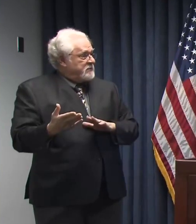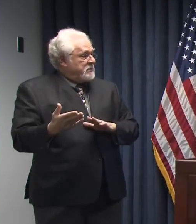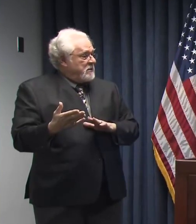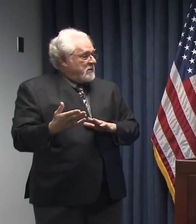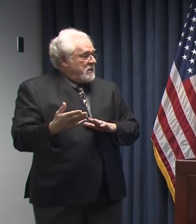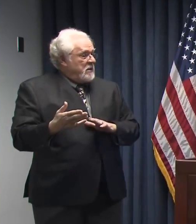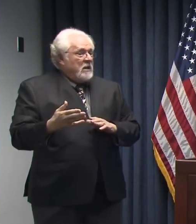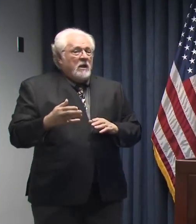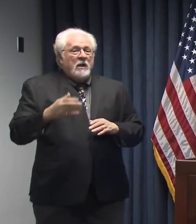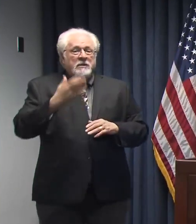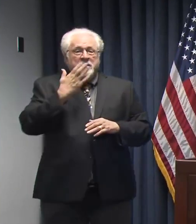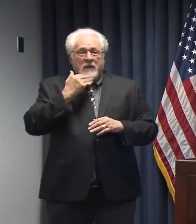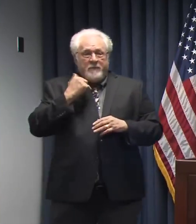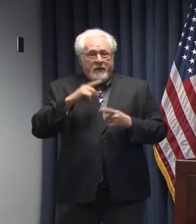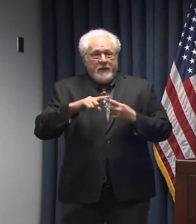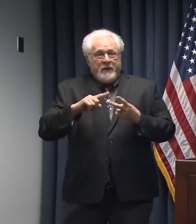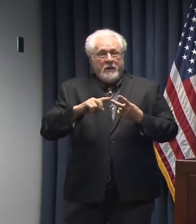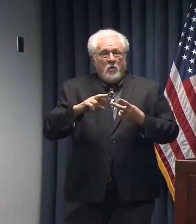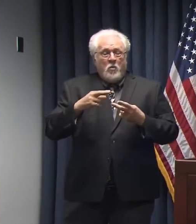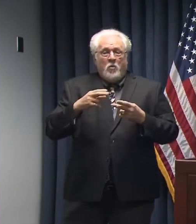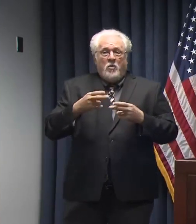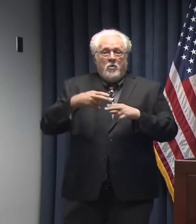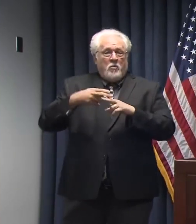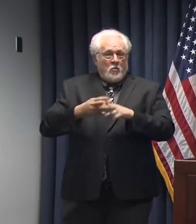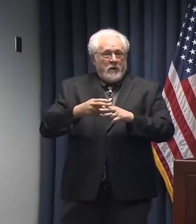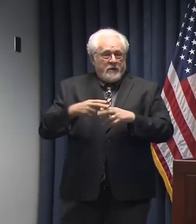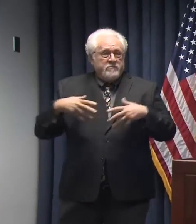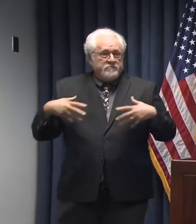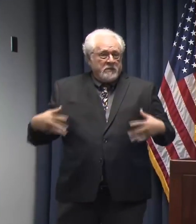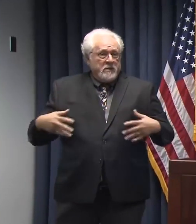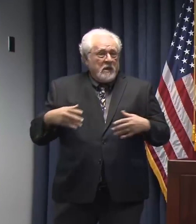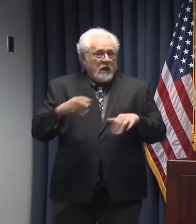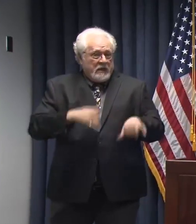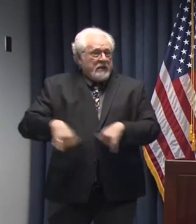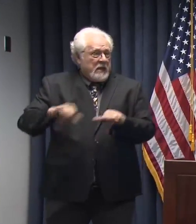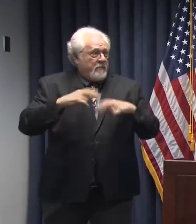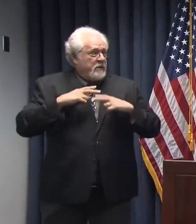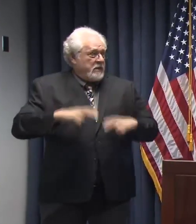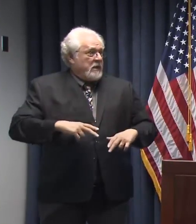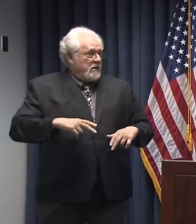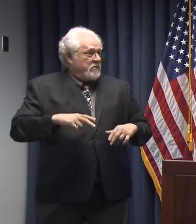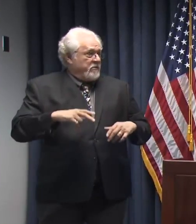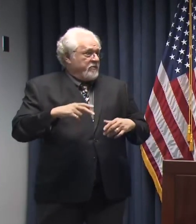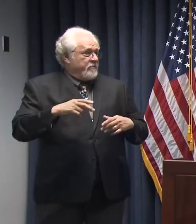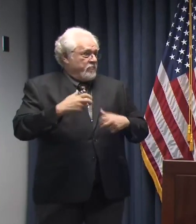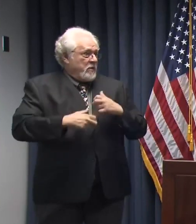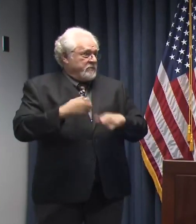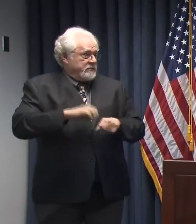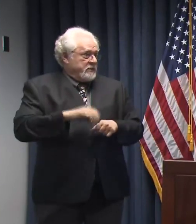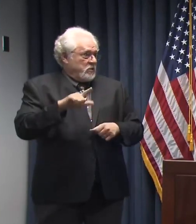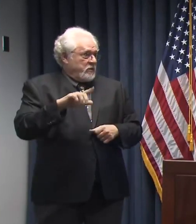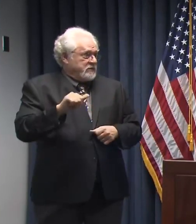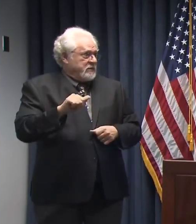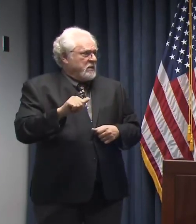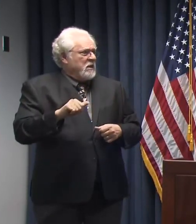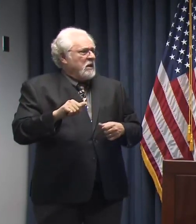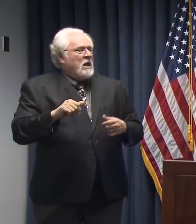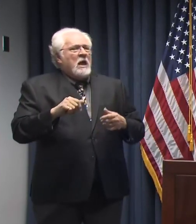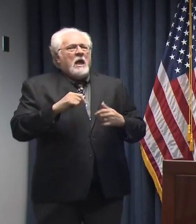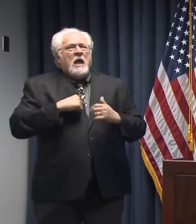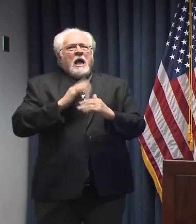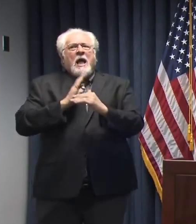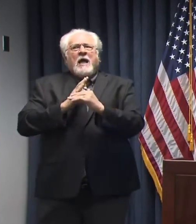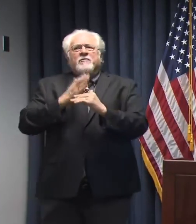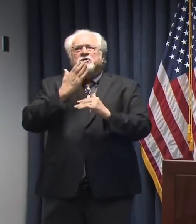-19 were either diabetic or obese, which are both pretty common health conditions in Louisiana. To what degree should the average